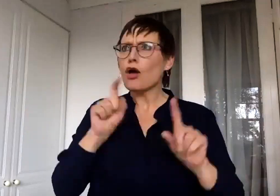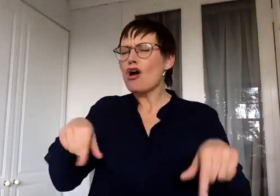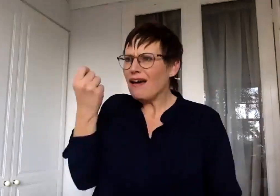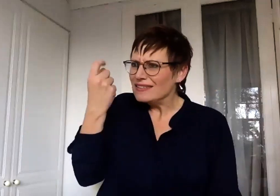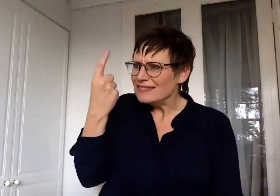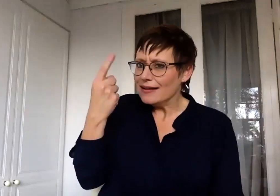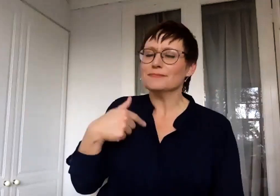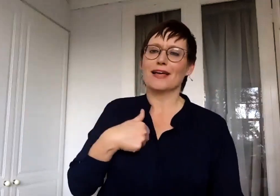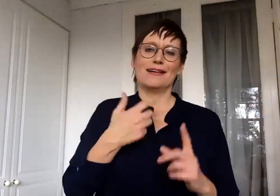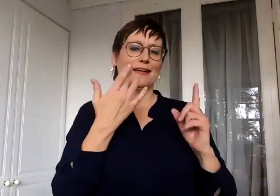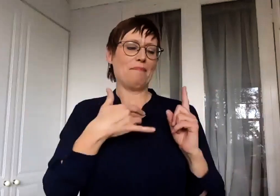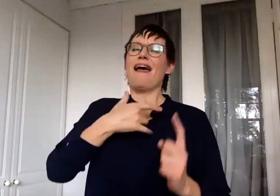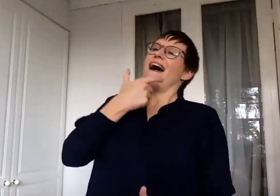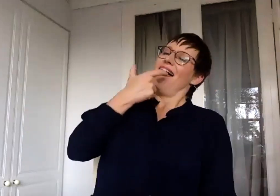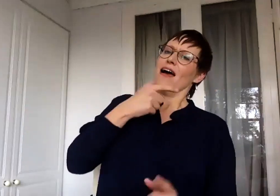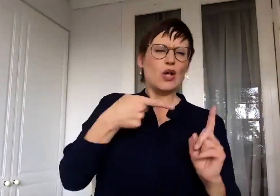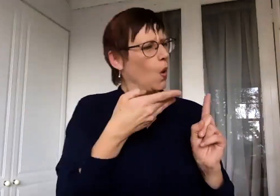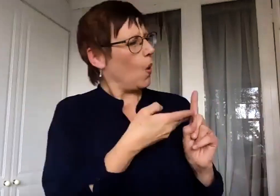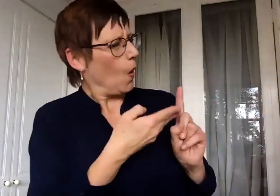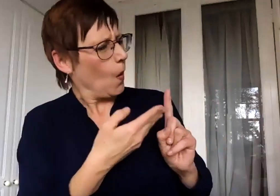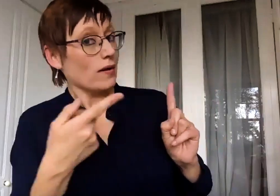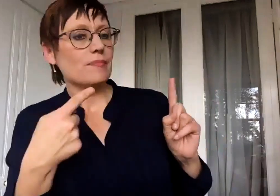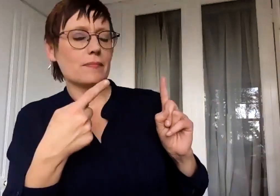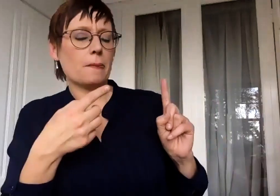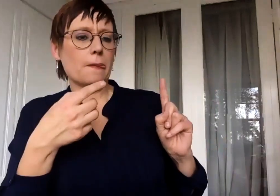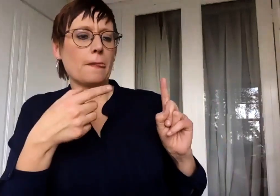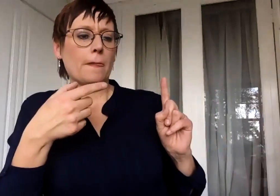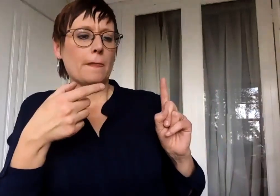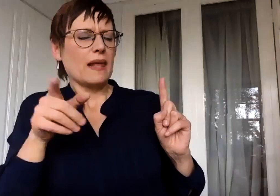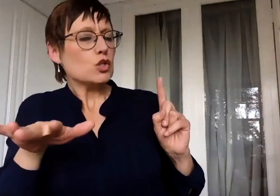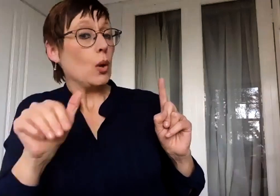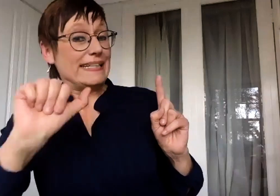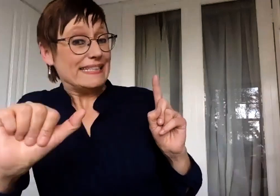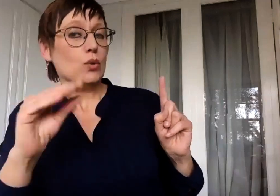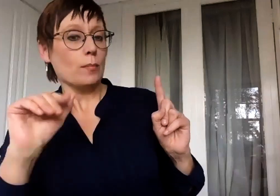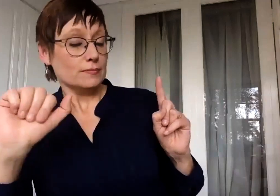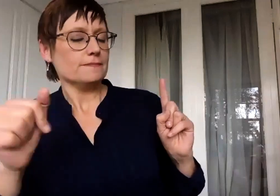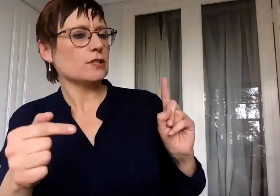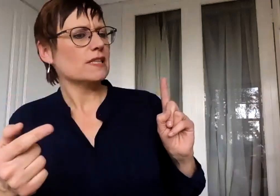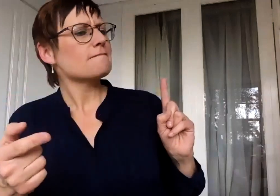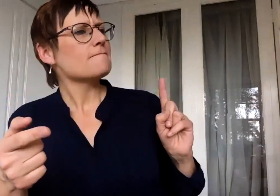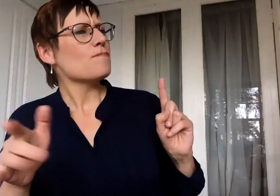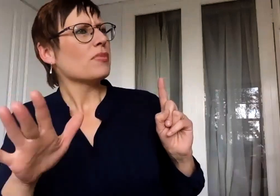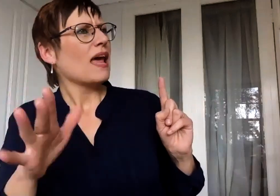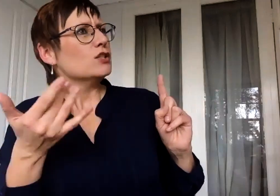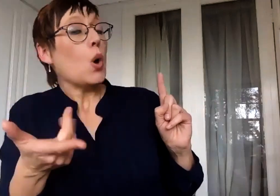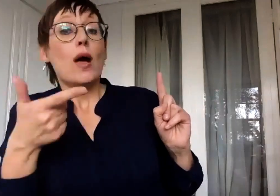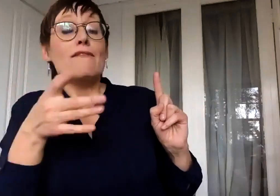wonderful to be able to sign and be with your deaf colleagues or with anyone within the deaf community and be able to communicate